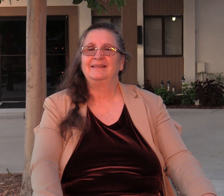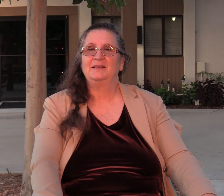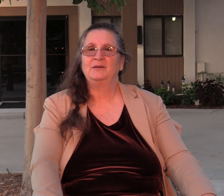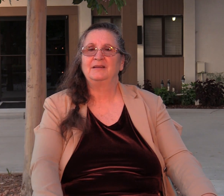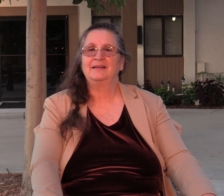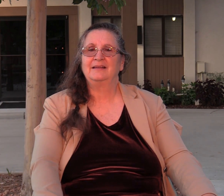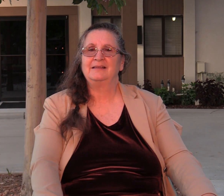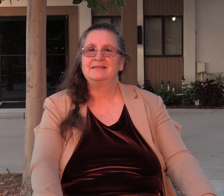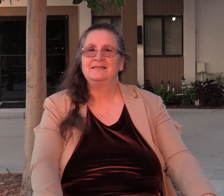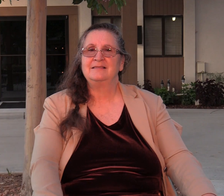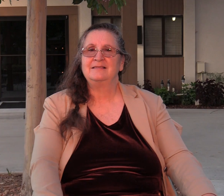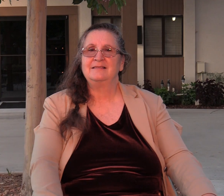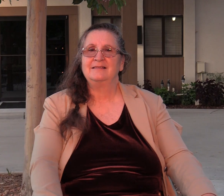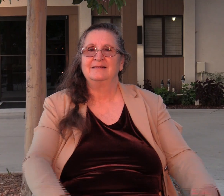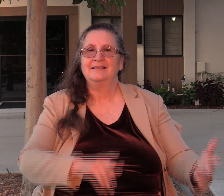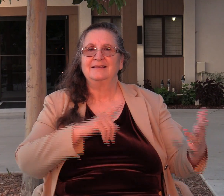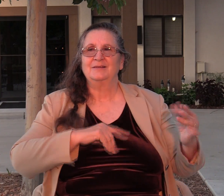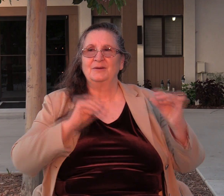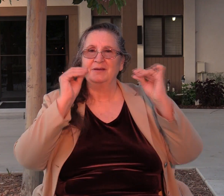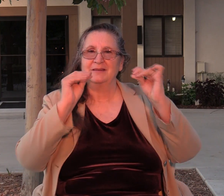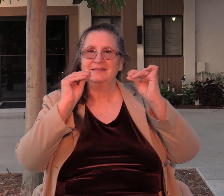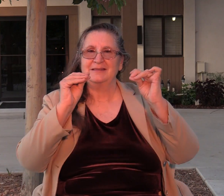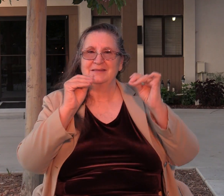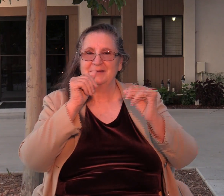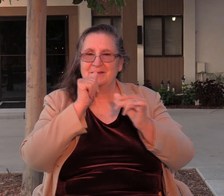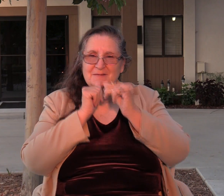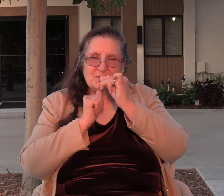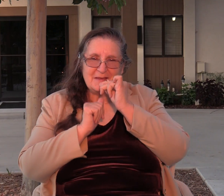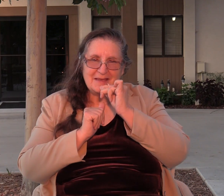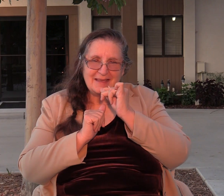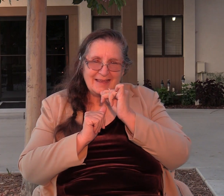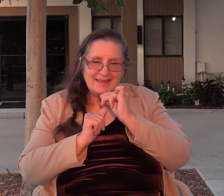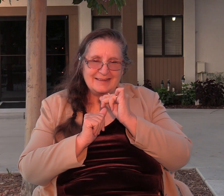Just the Lord teaching us patience. Long suffering.